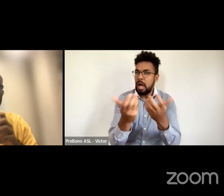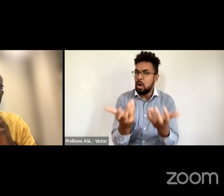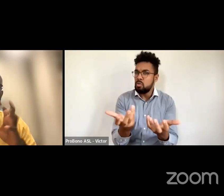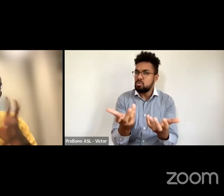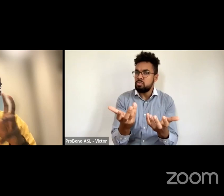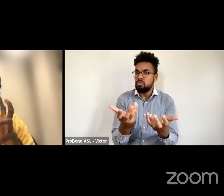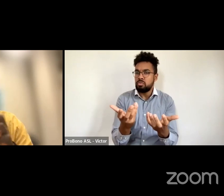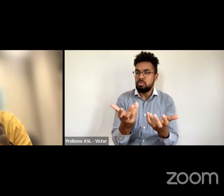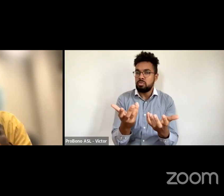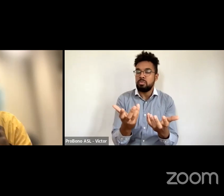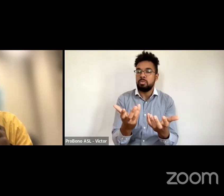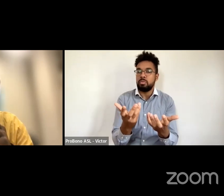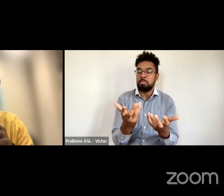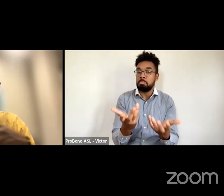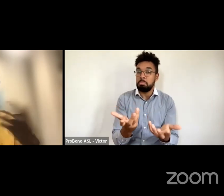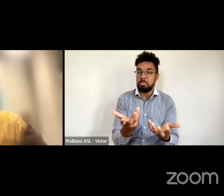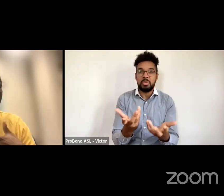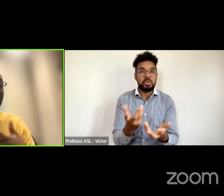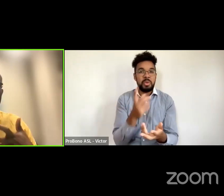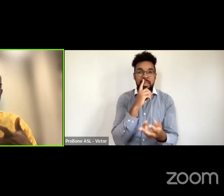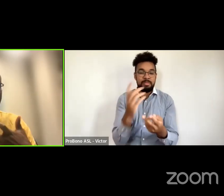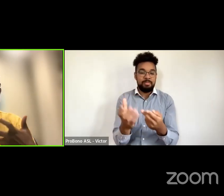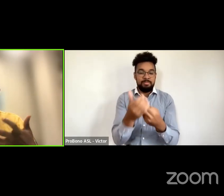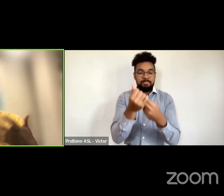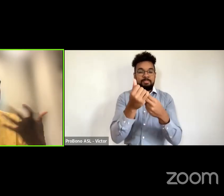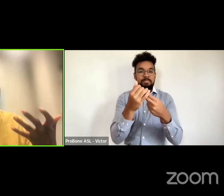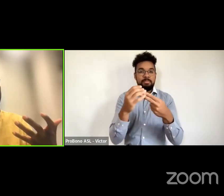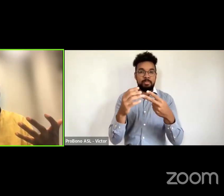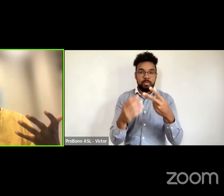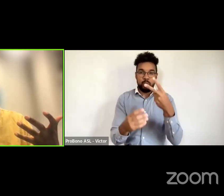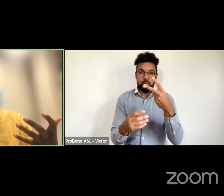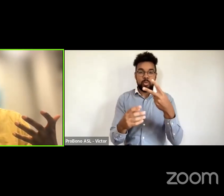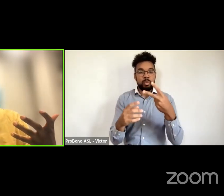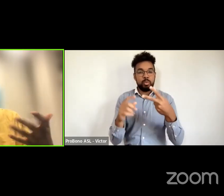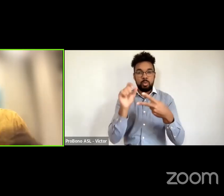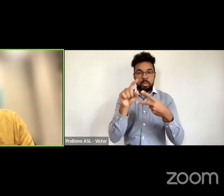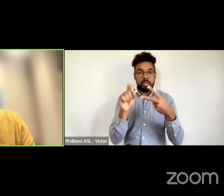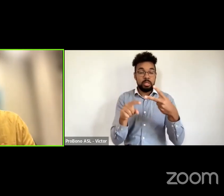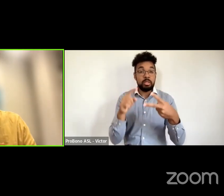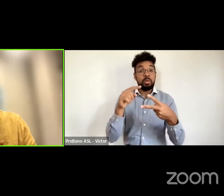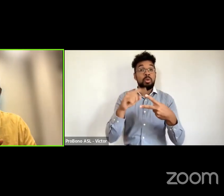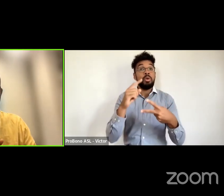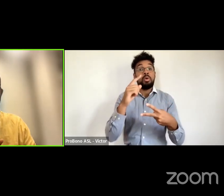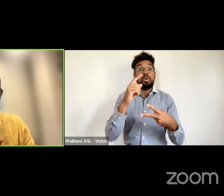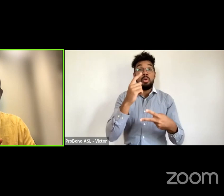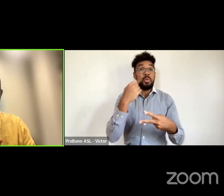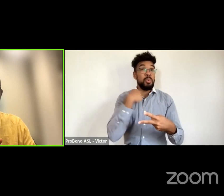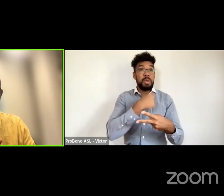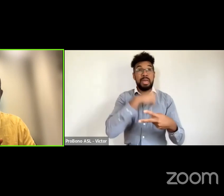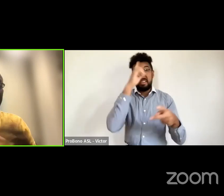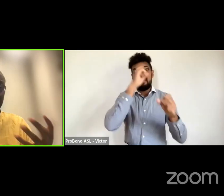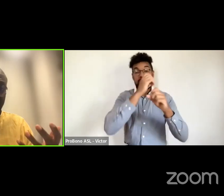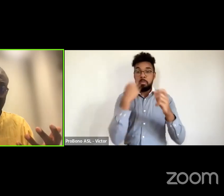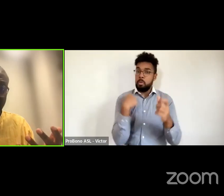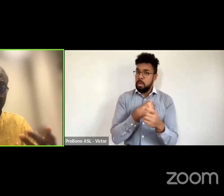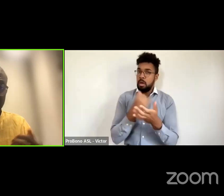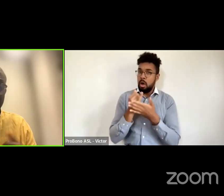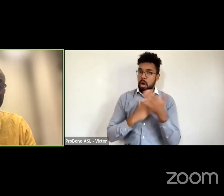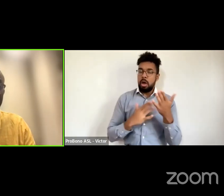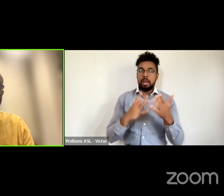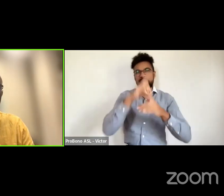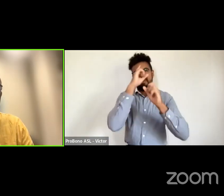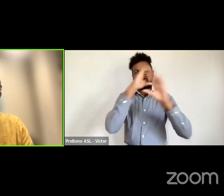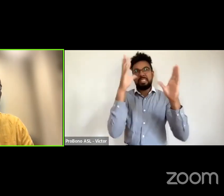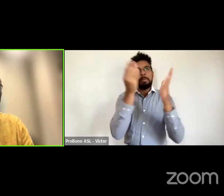two questions in one what should be our relationship to to to finance as um as artists